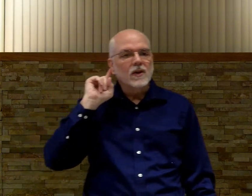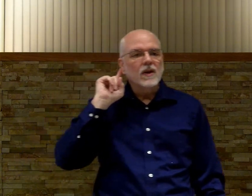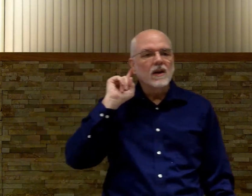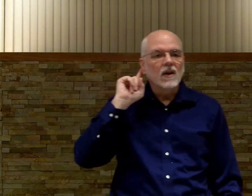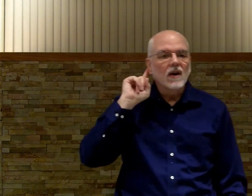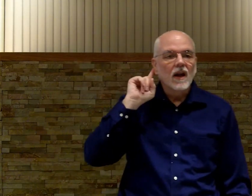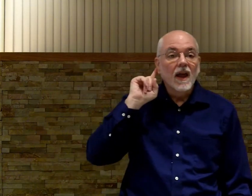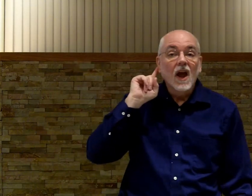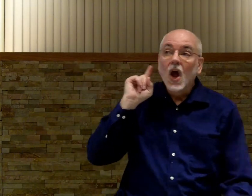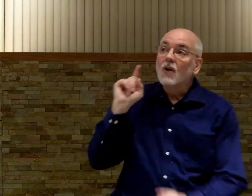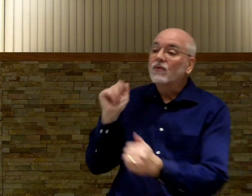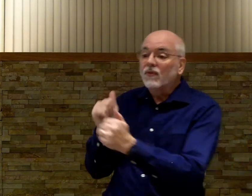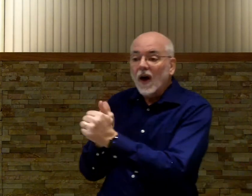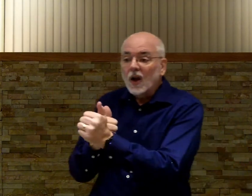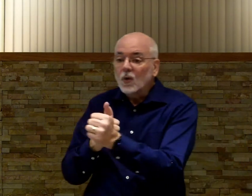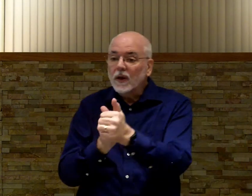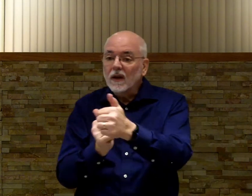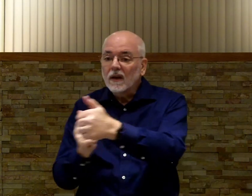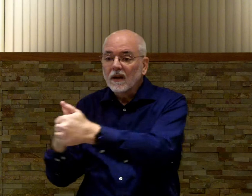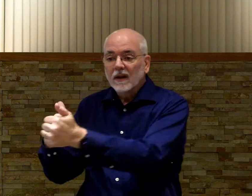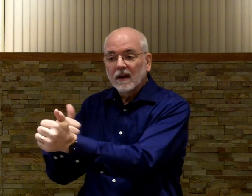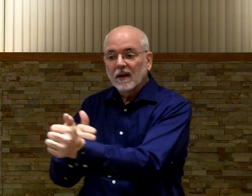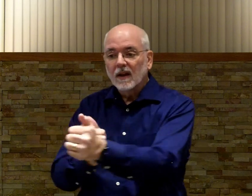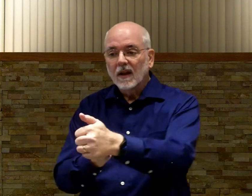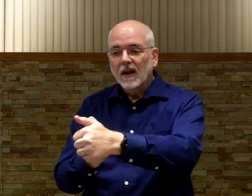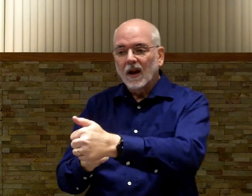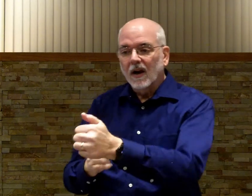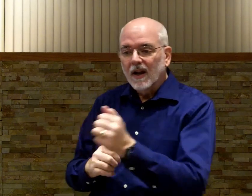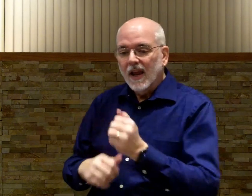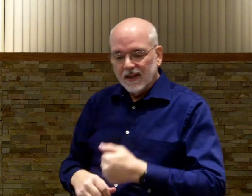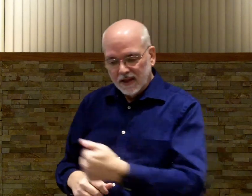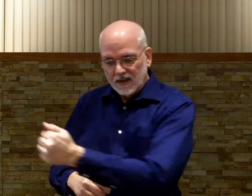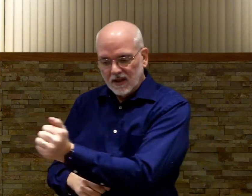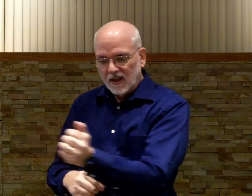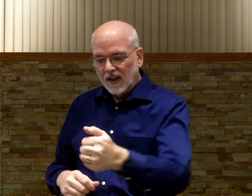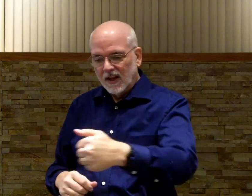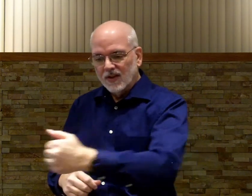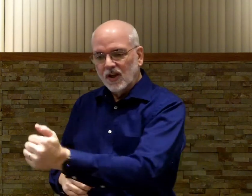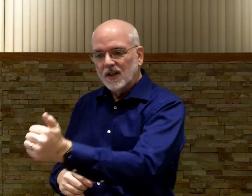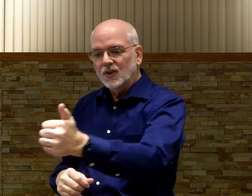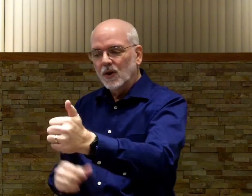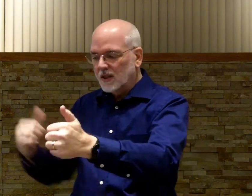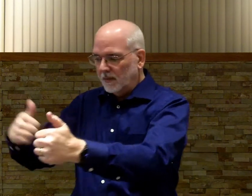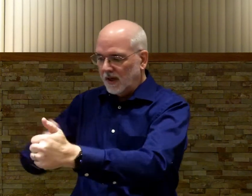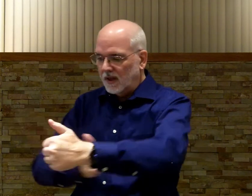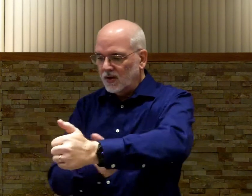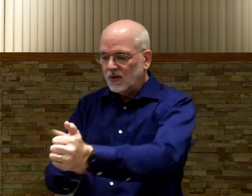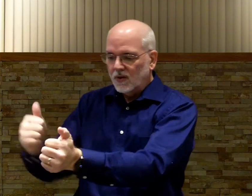to your ear. Following. All right. This is. Jesus doing something. And this is you